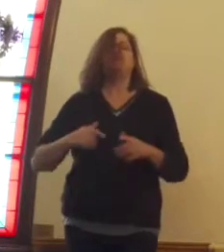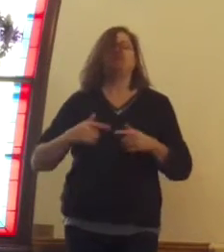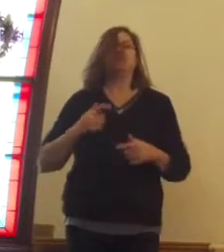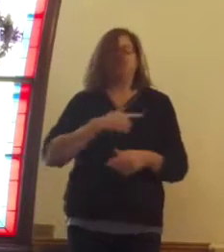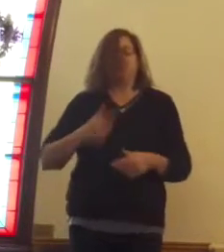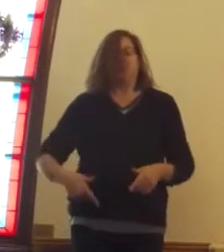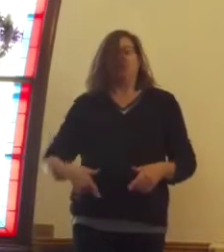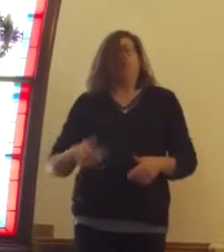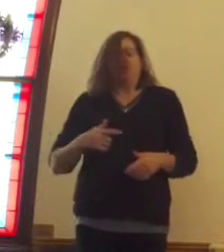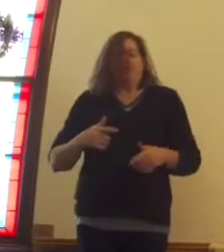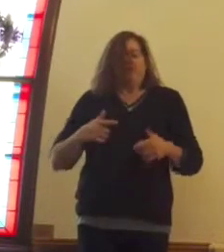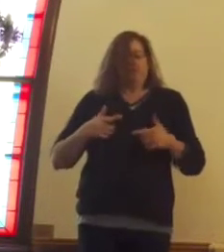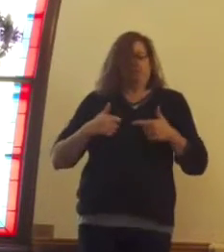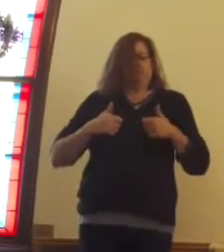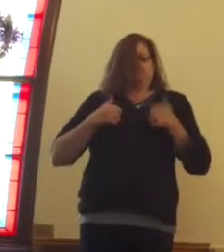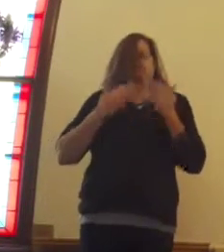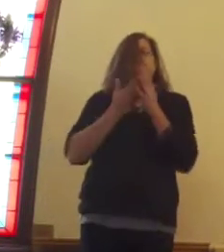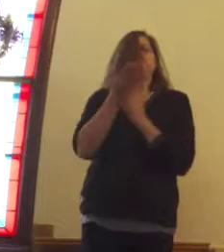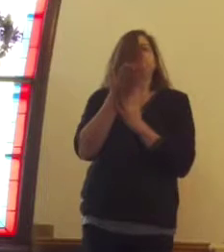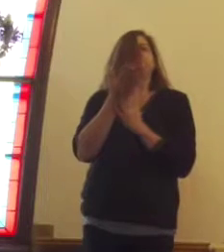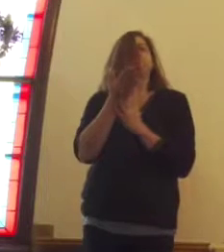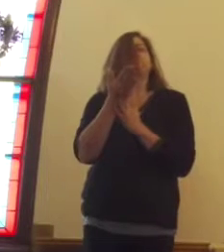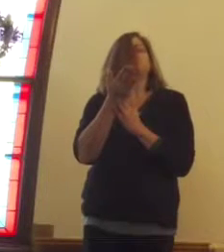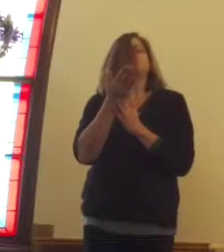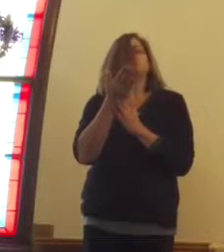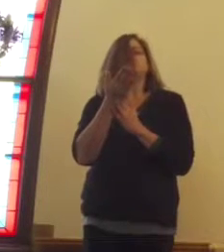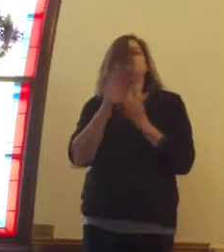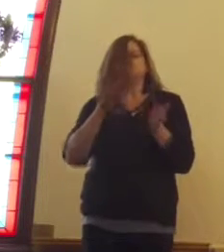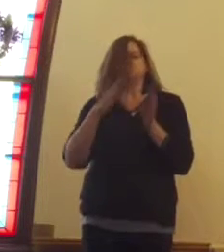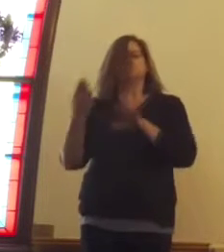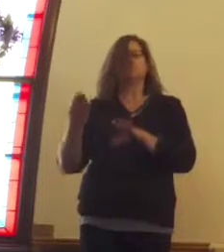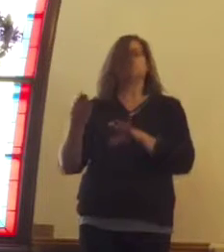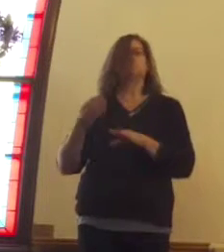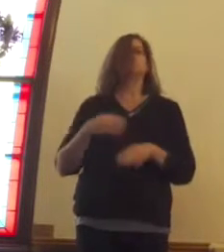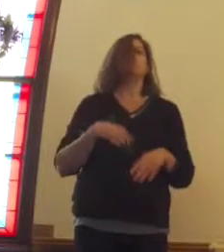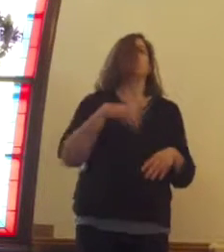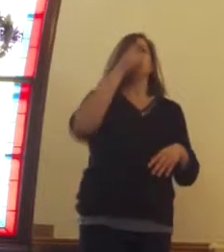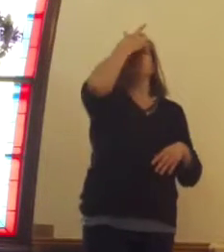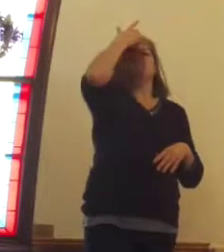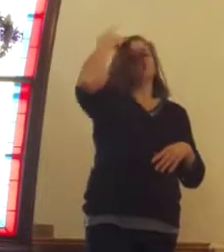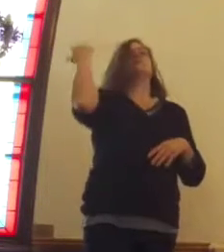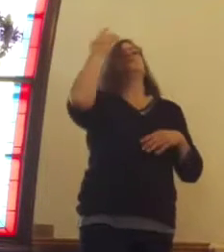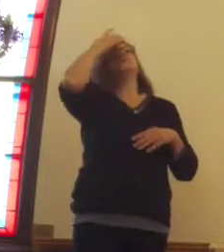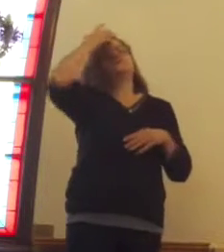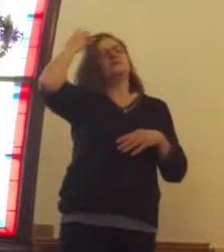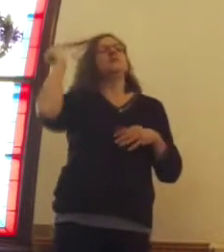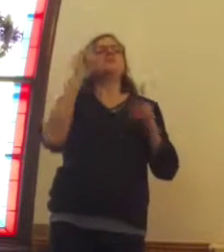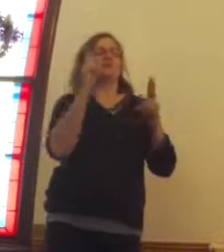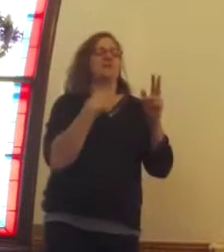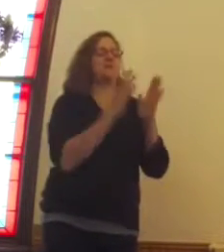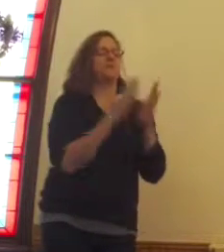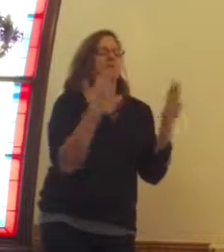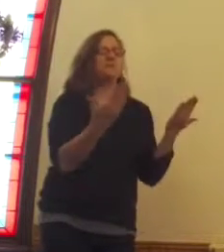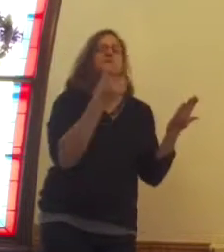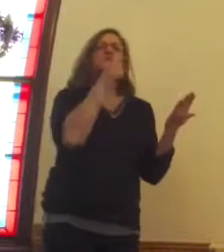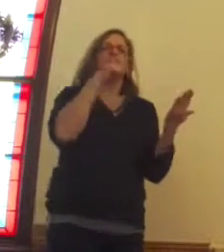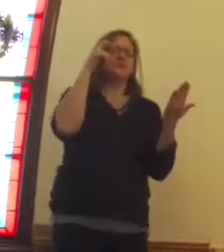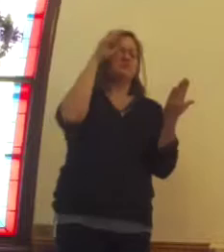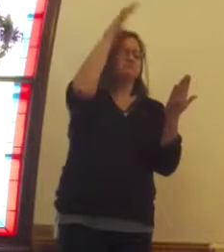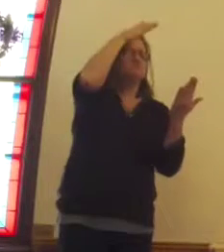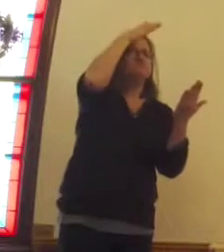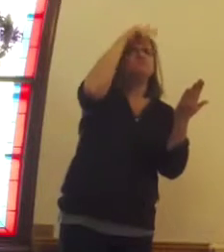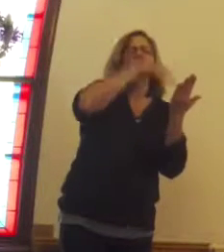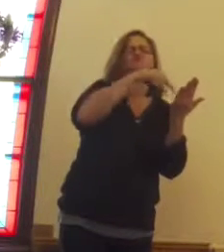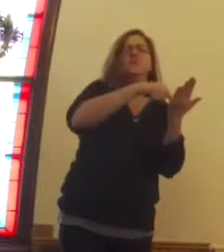the way through his death. But biblical scholars interpret Ahaz's motives as being something very different,